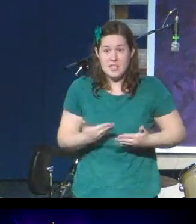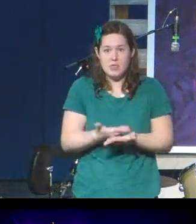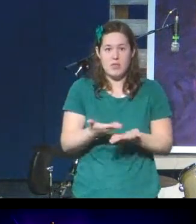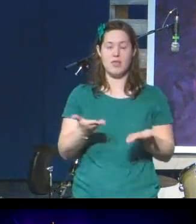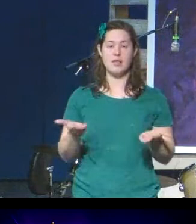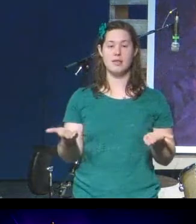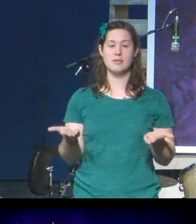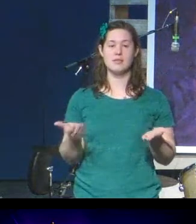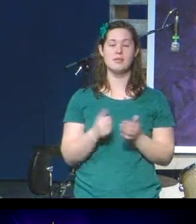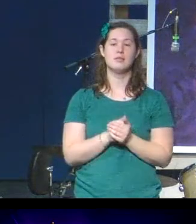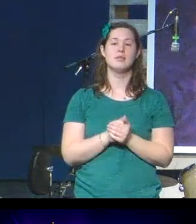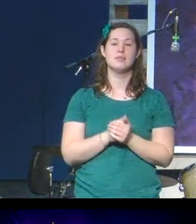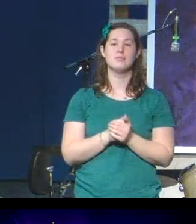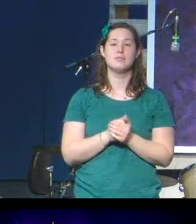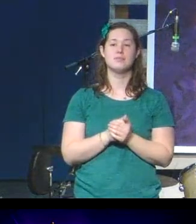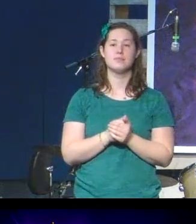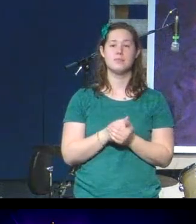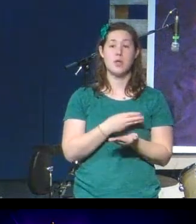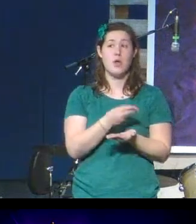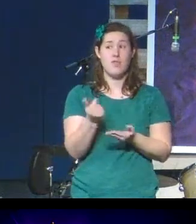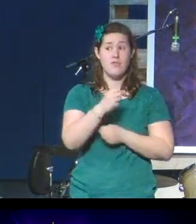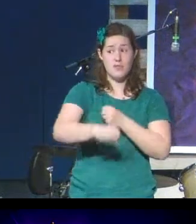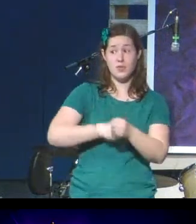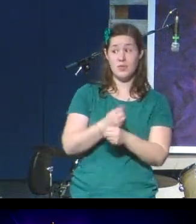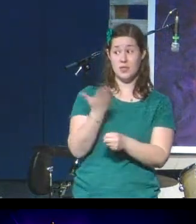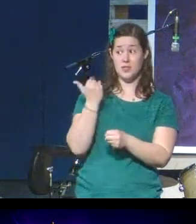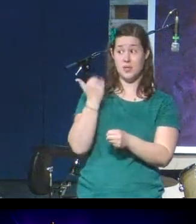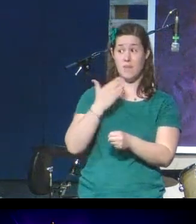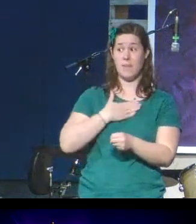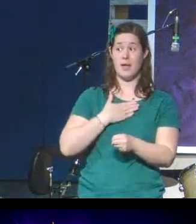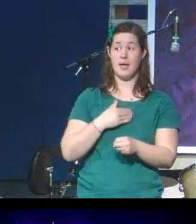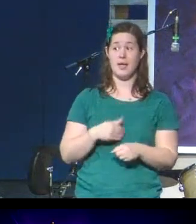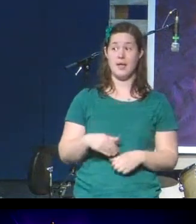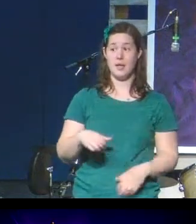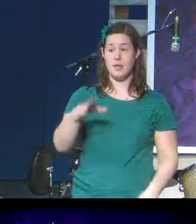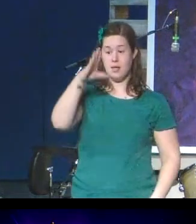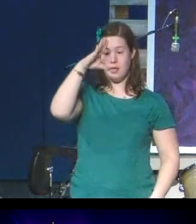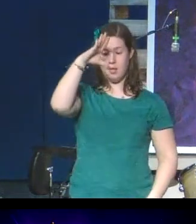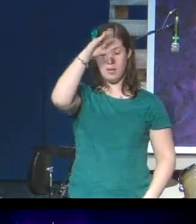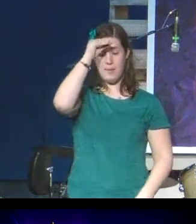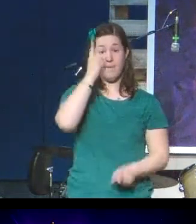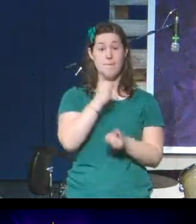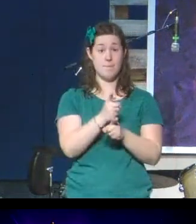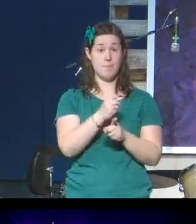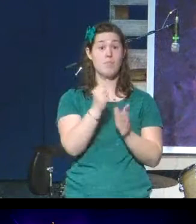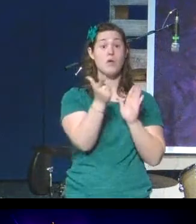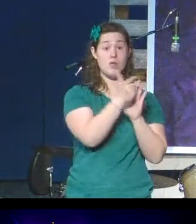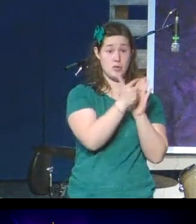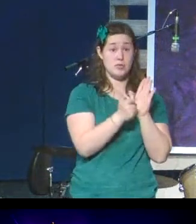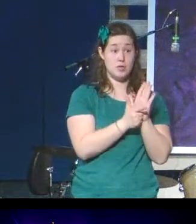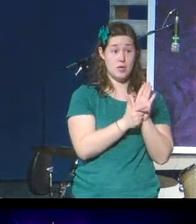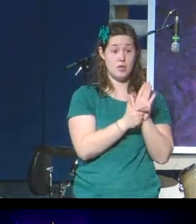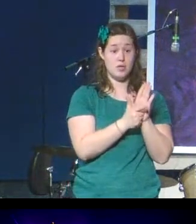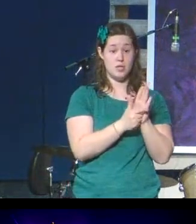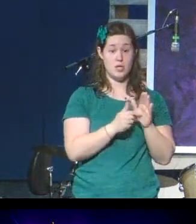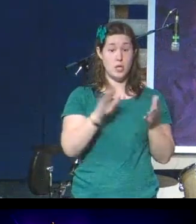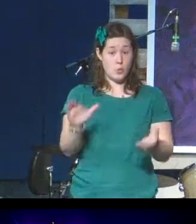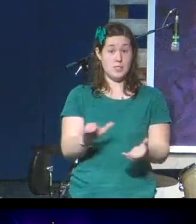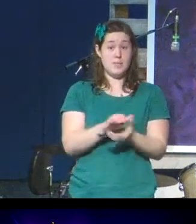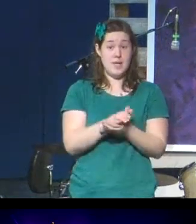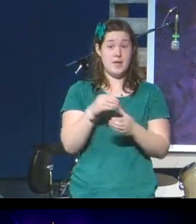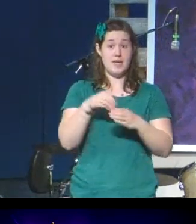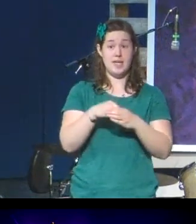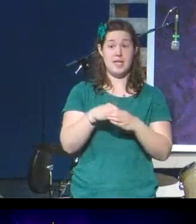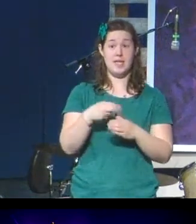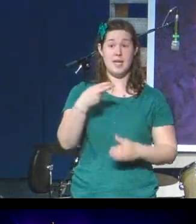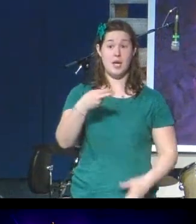A few years ago, my brother-in-law was married in Hawaii, and I was able to officiate his wedding. One of the things that we